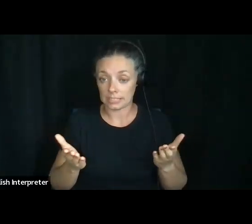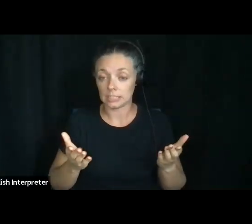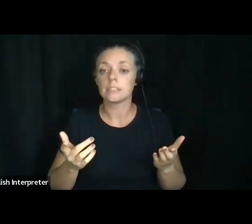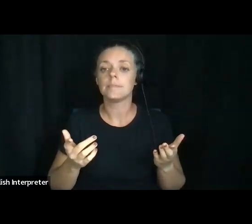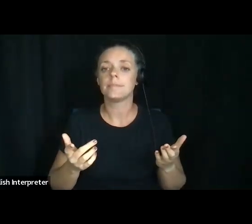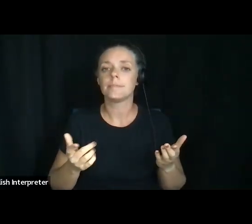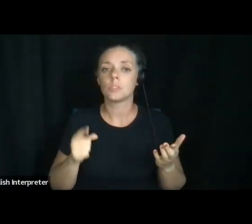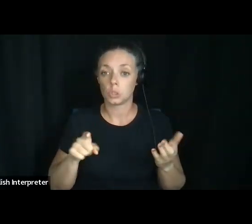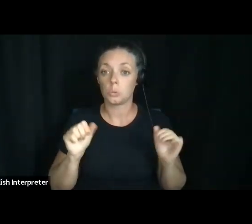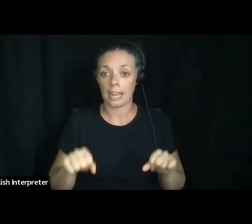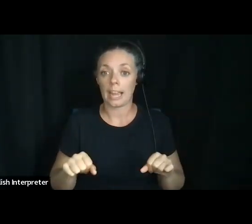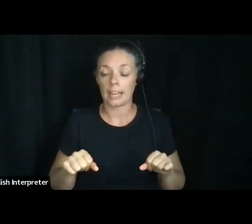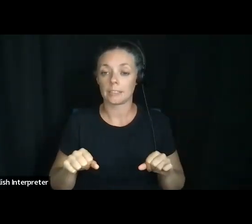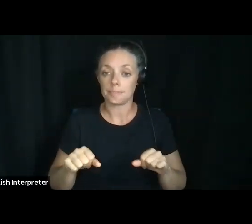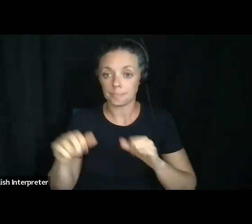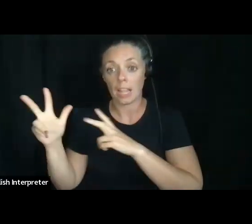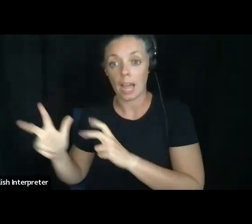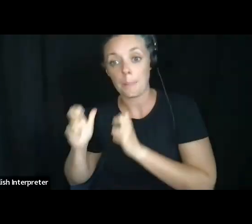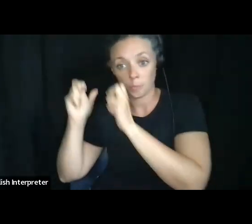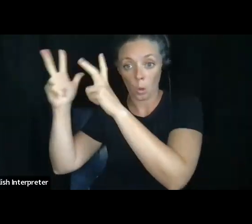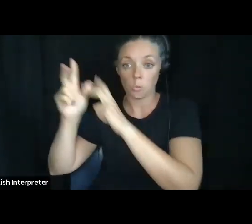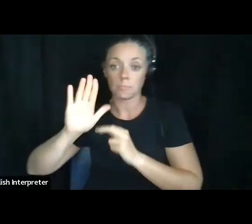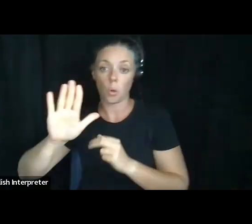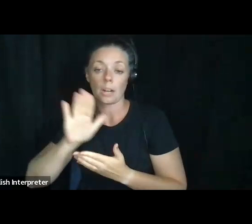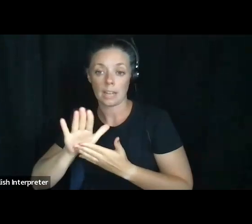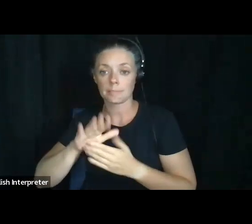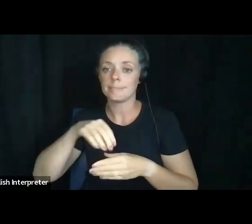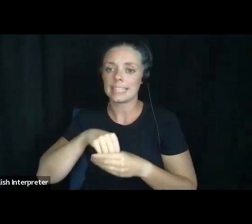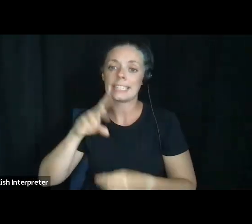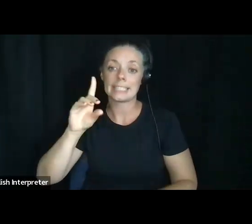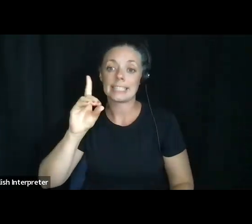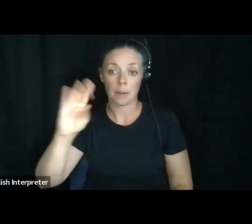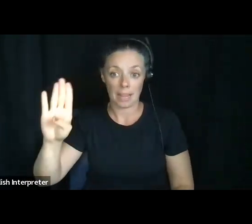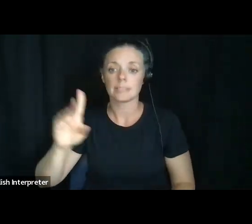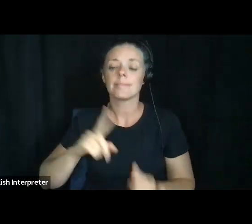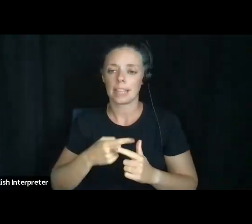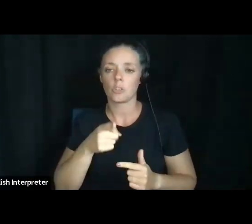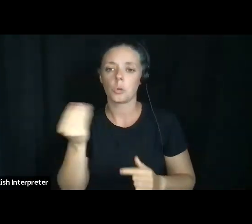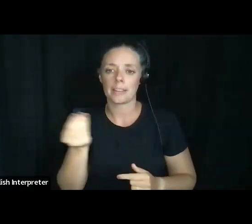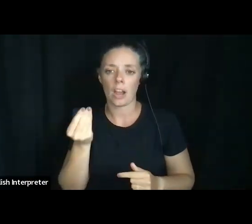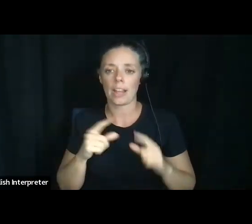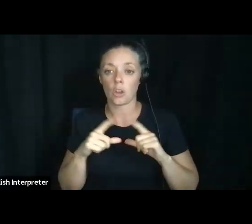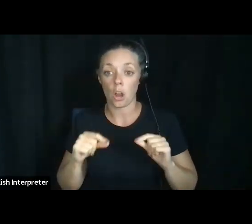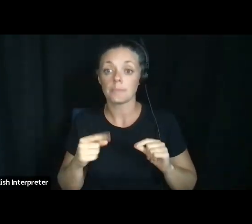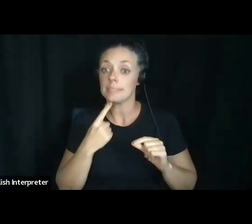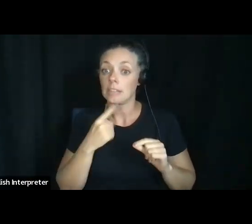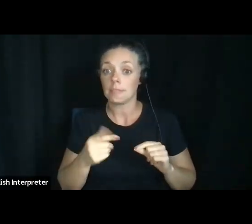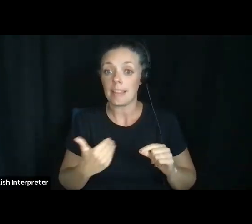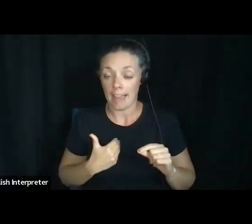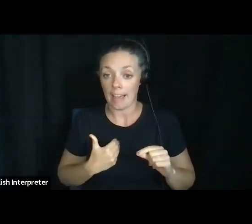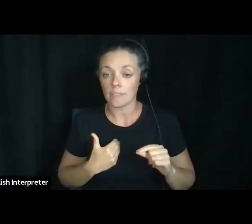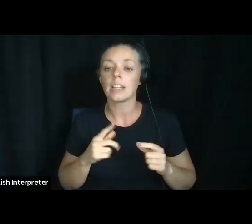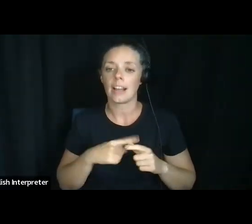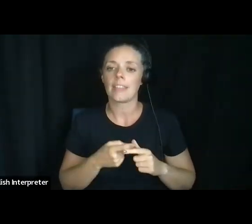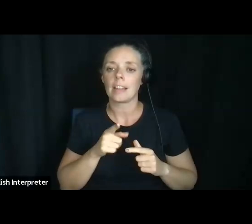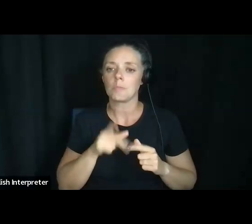where you can, um, upload your document and it's on a database. And then you carry a card with you that says you have one on the Virginia